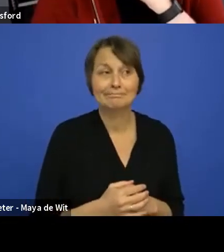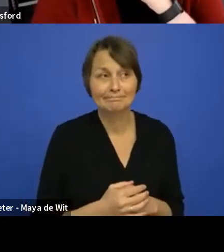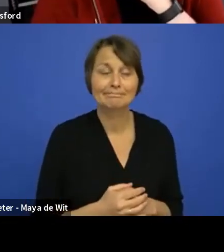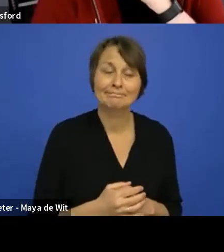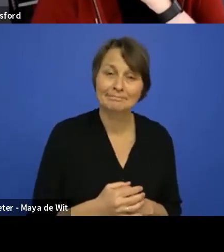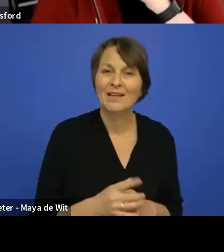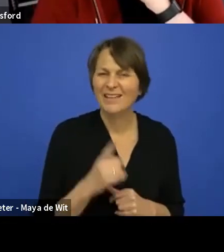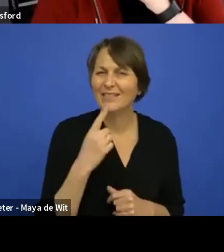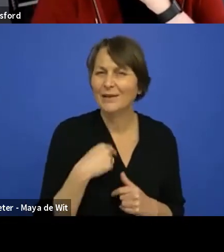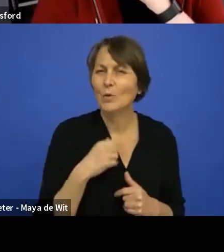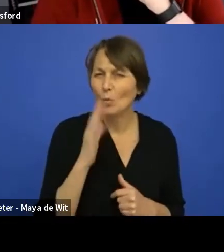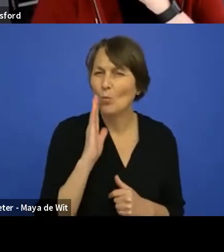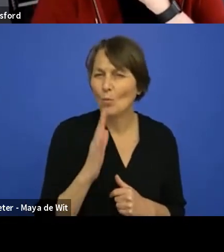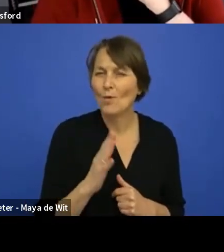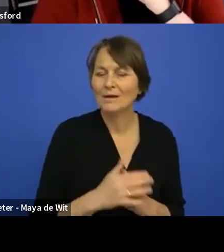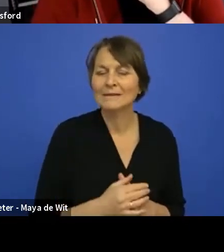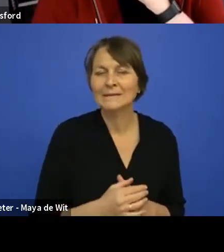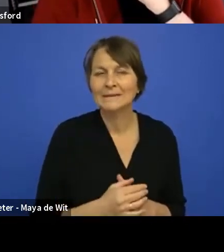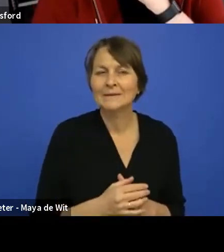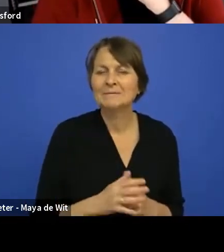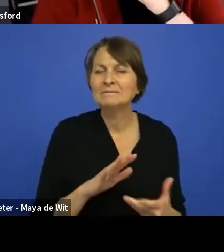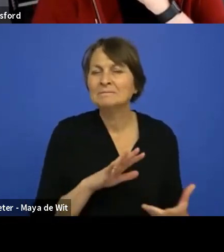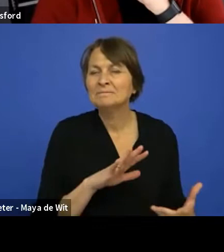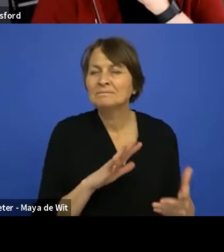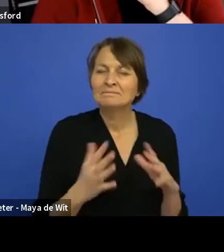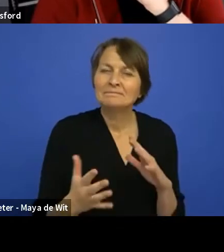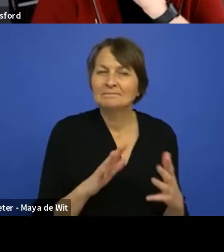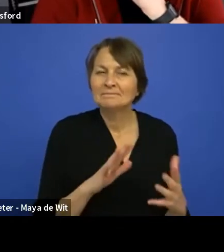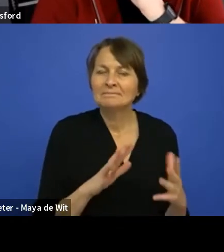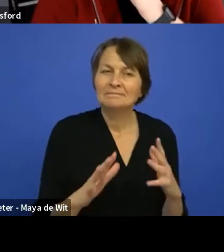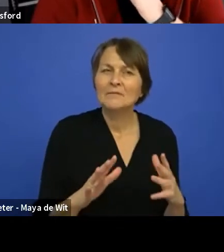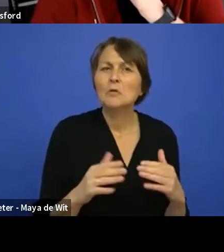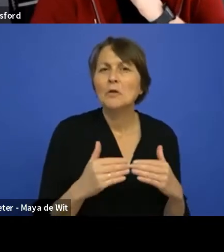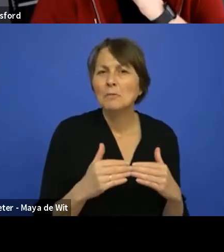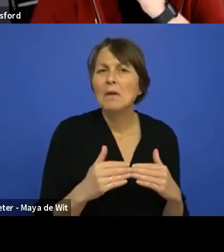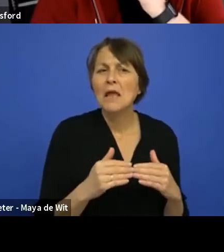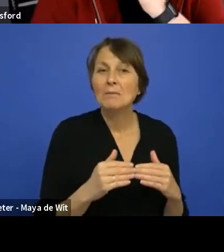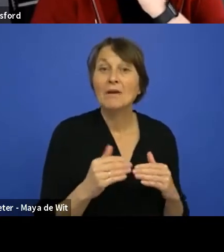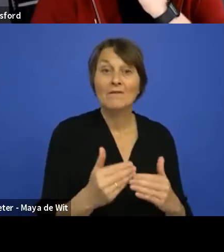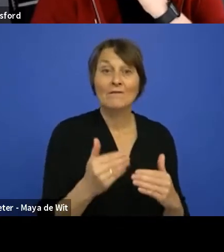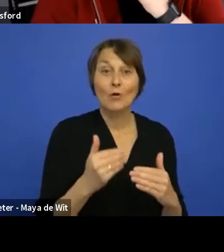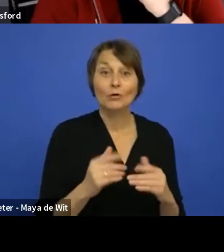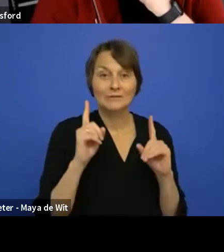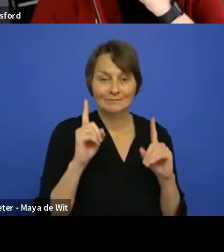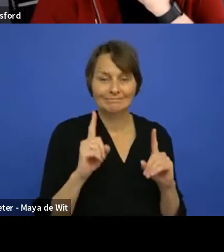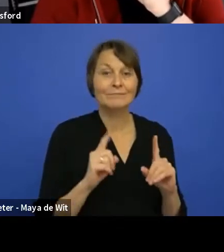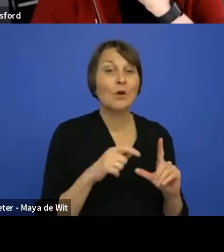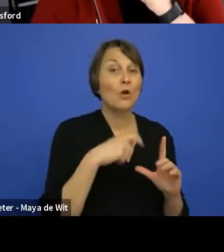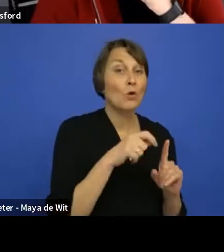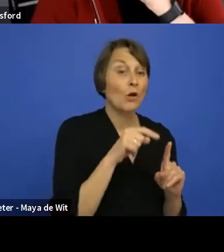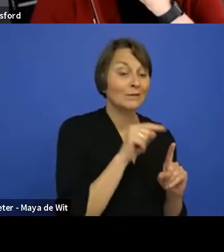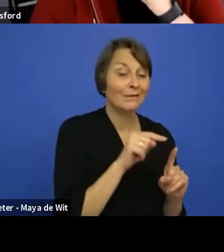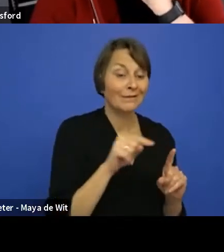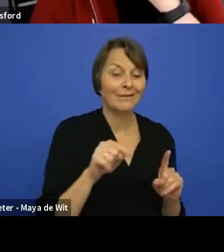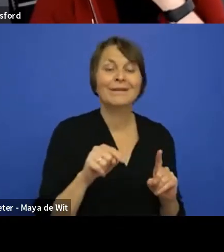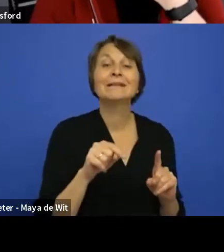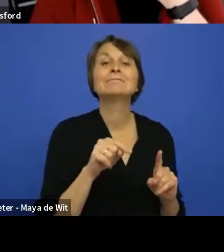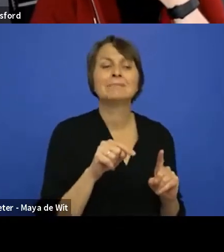we, we probably, we'll probably want to use it in other projects first to cut, to not use Obraco as the guinea pig, uh, but,